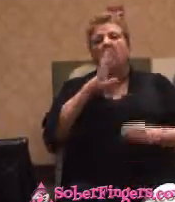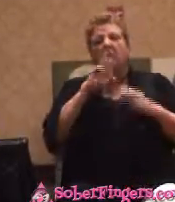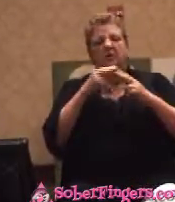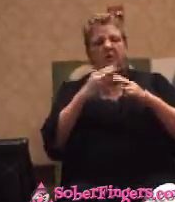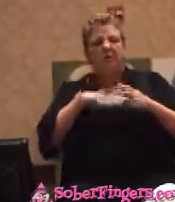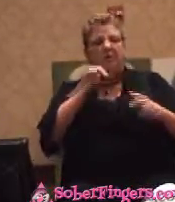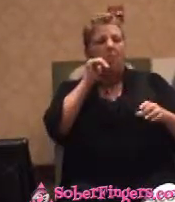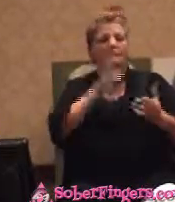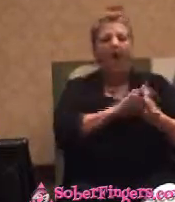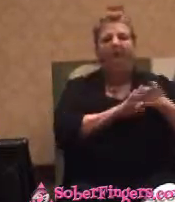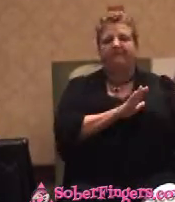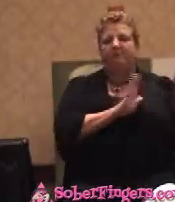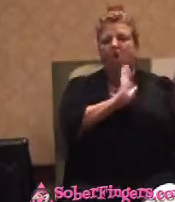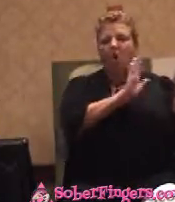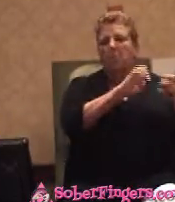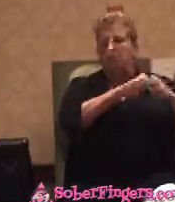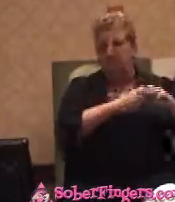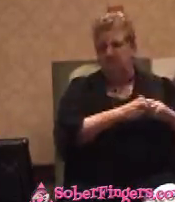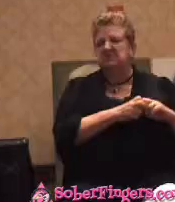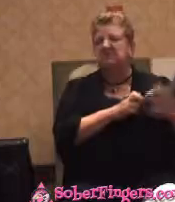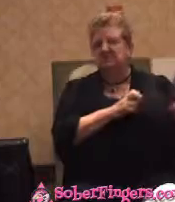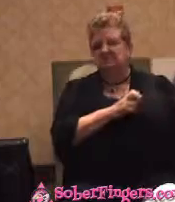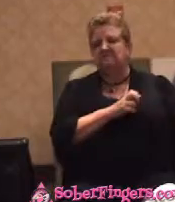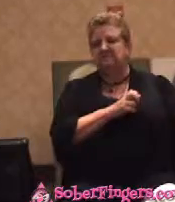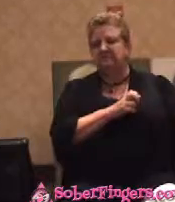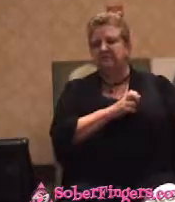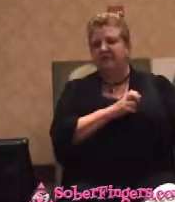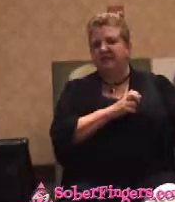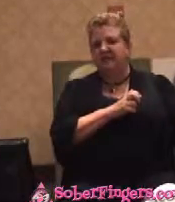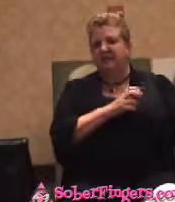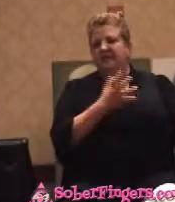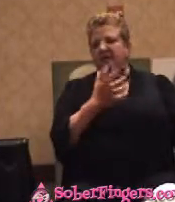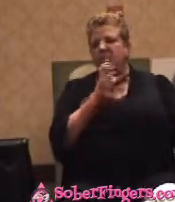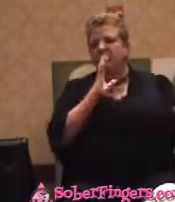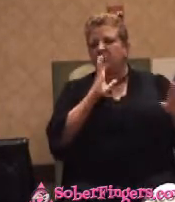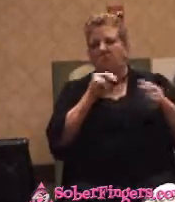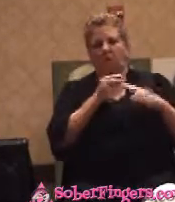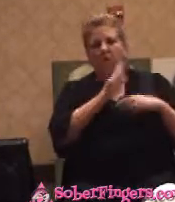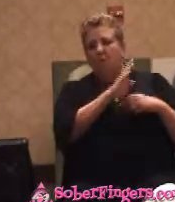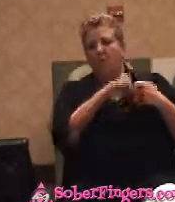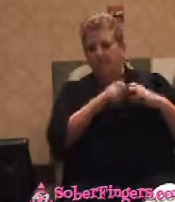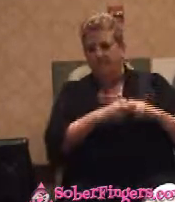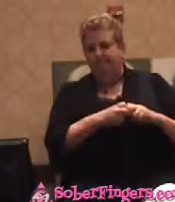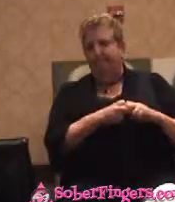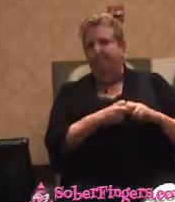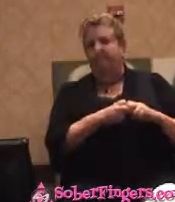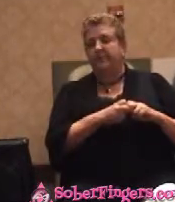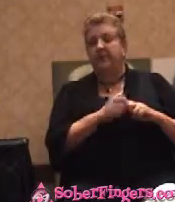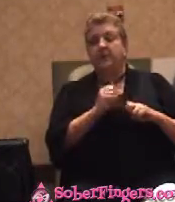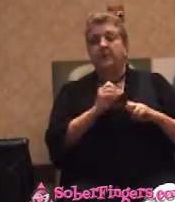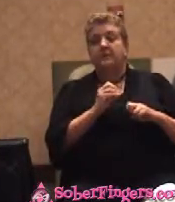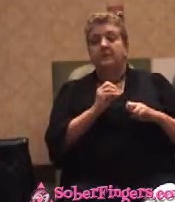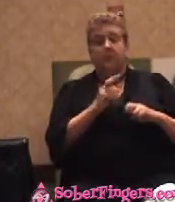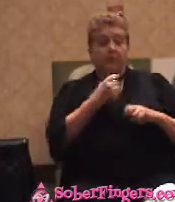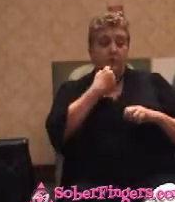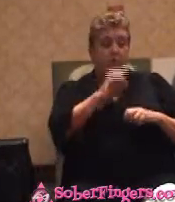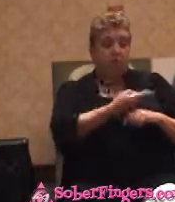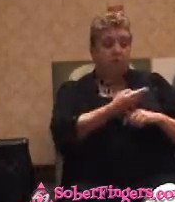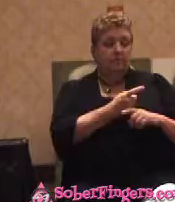problems that he wanted to discuss with me. And so he told her that there was nothing that she was going to be